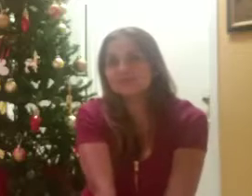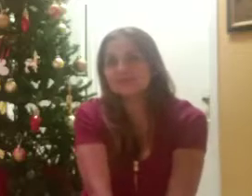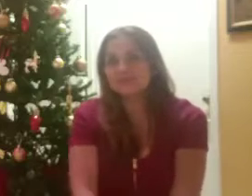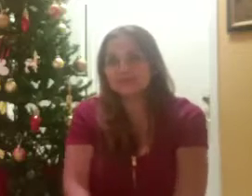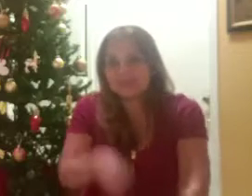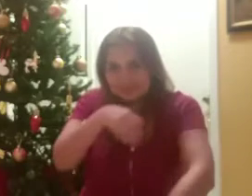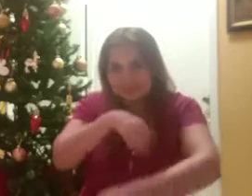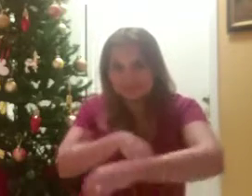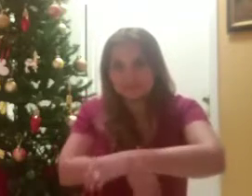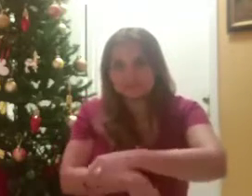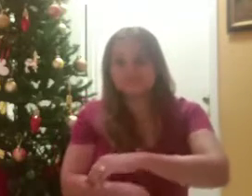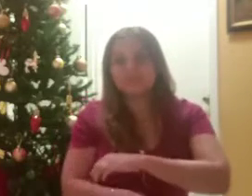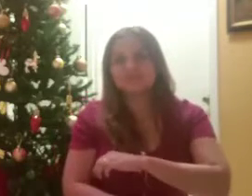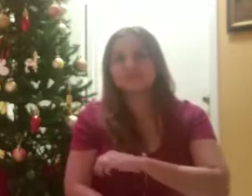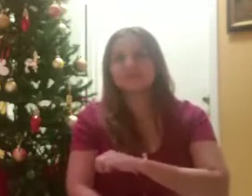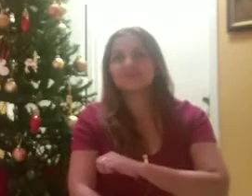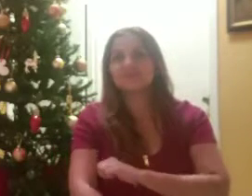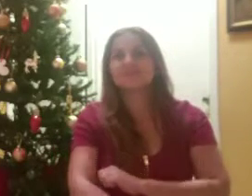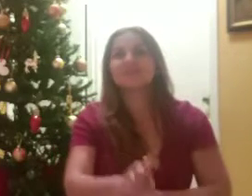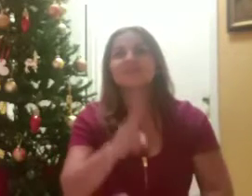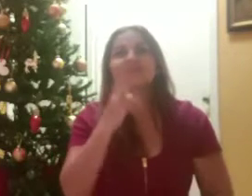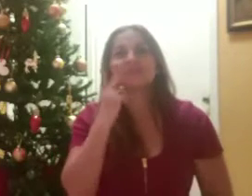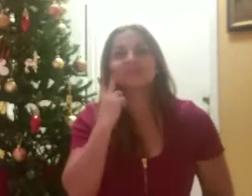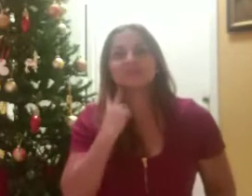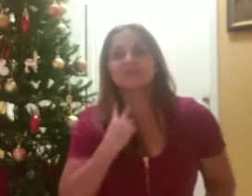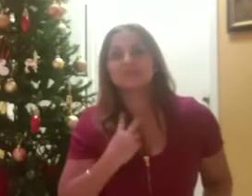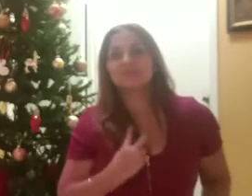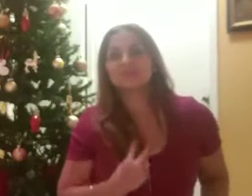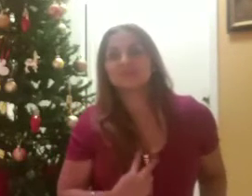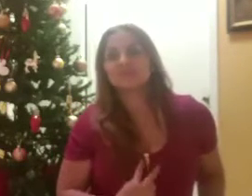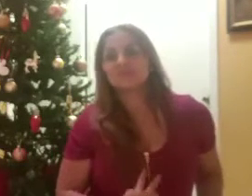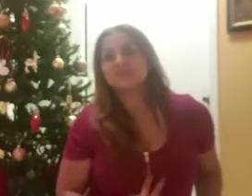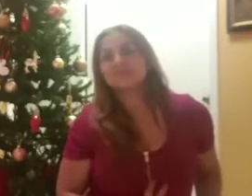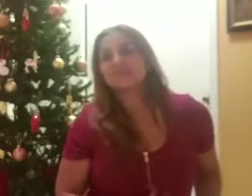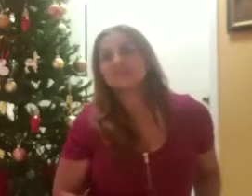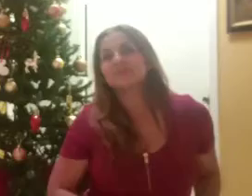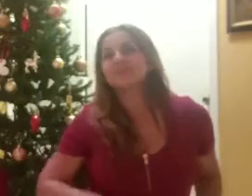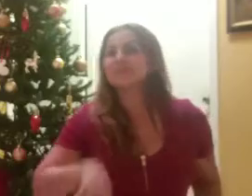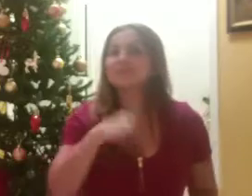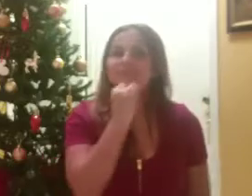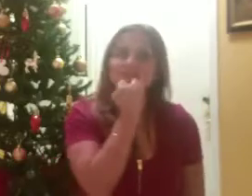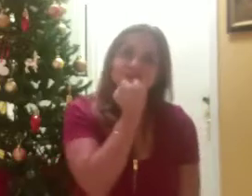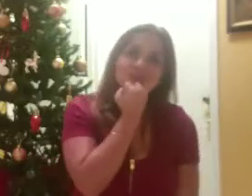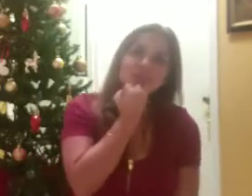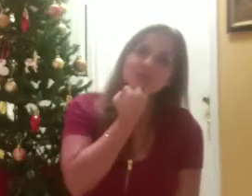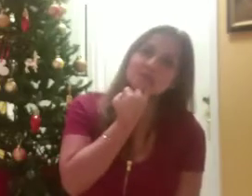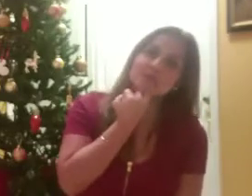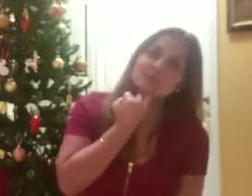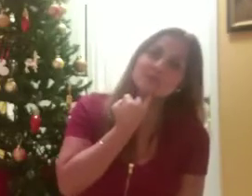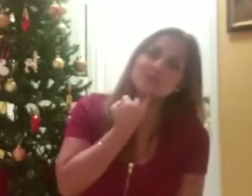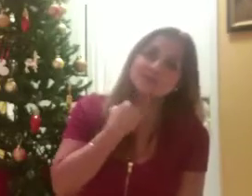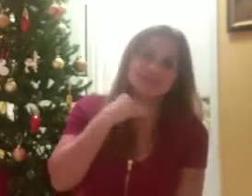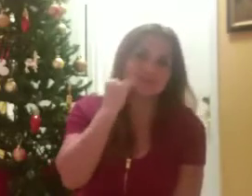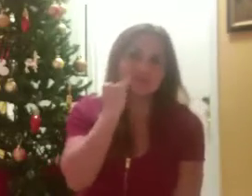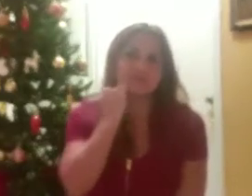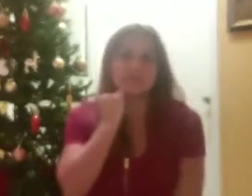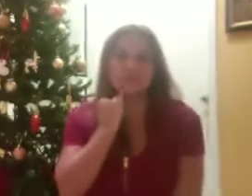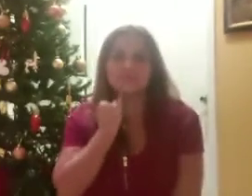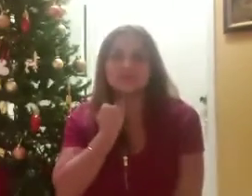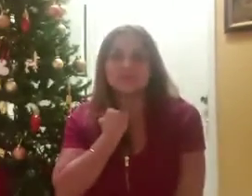Born is the King of Israel